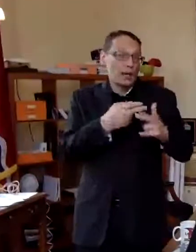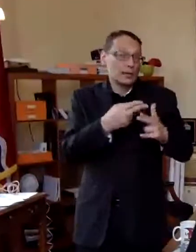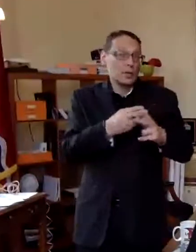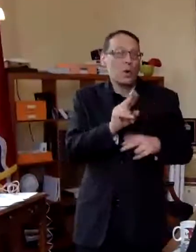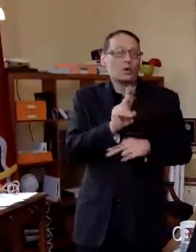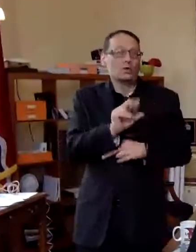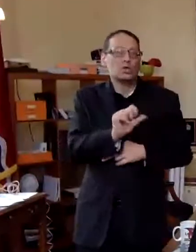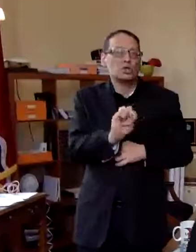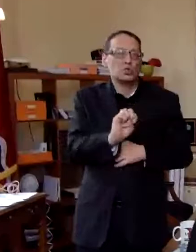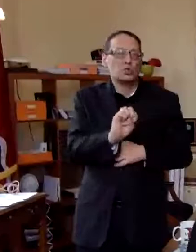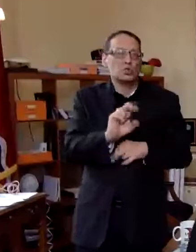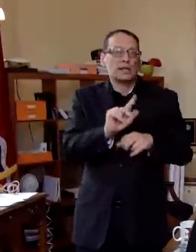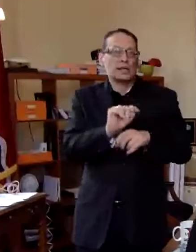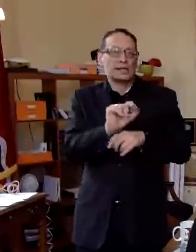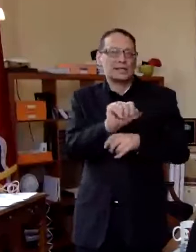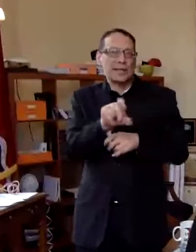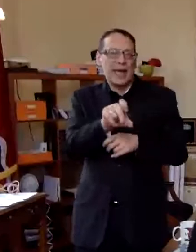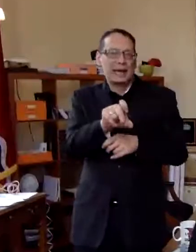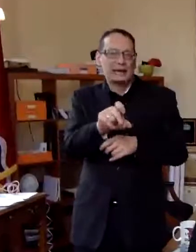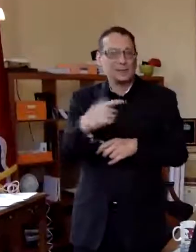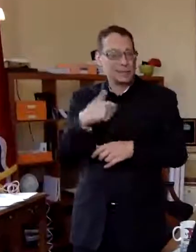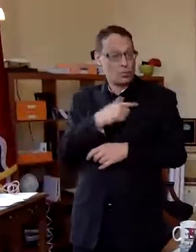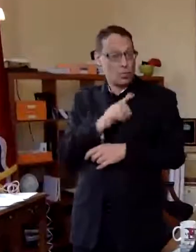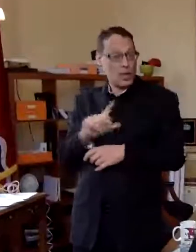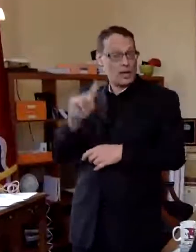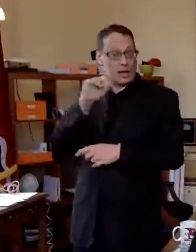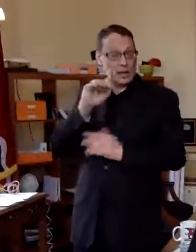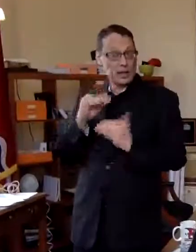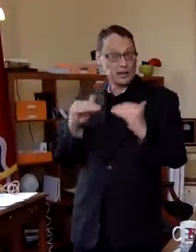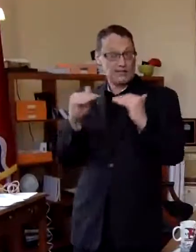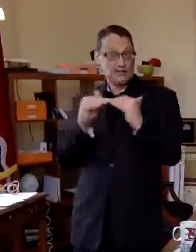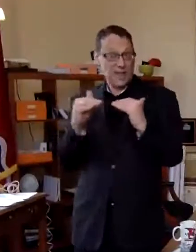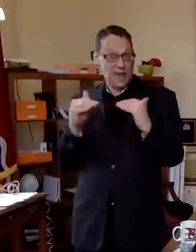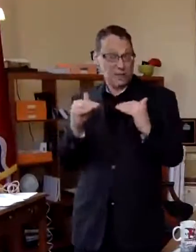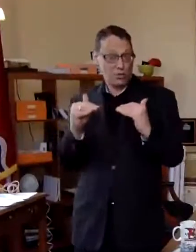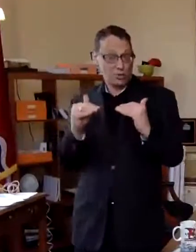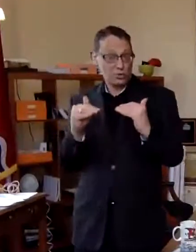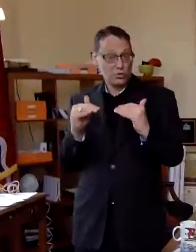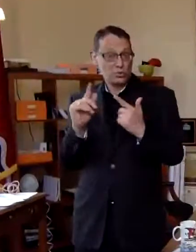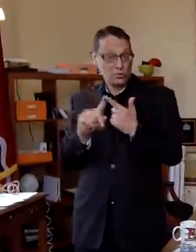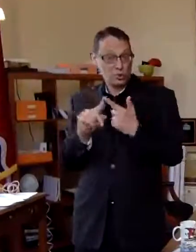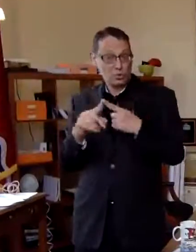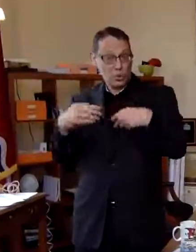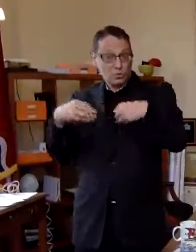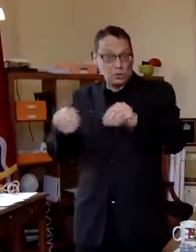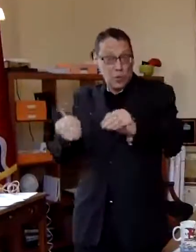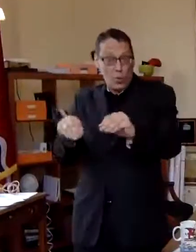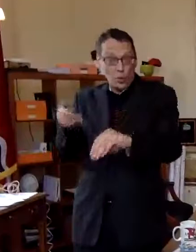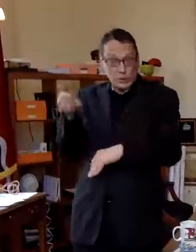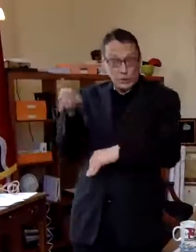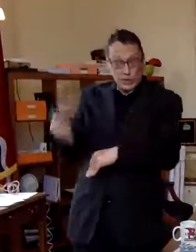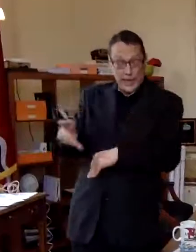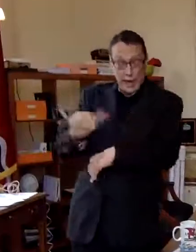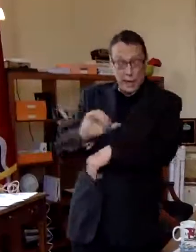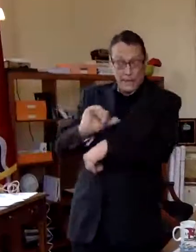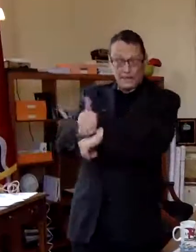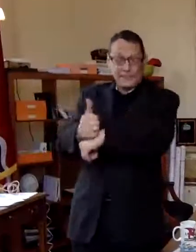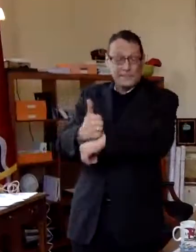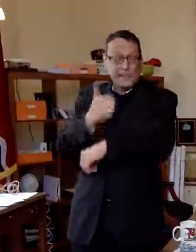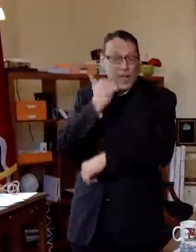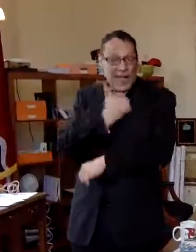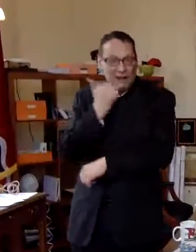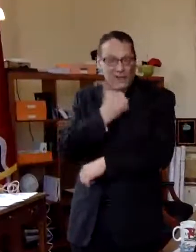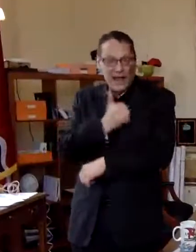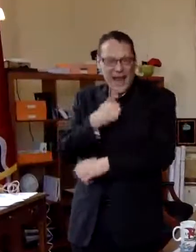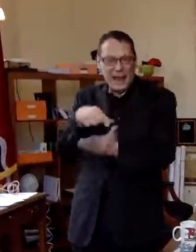um and so we think it's only fair to the brick and mortar stores the folks that are there uh day in